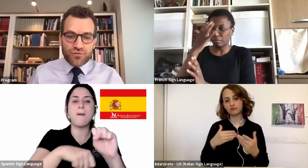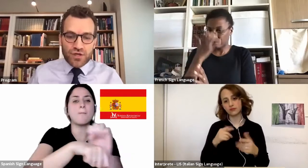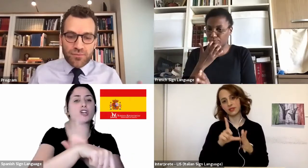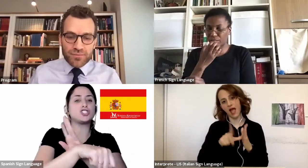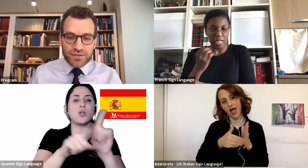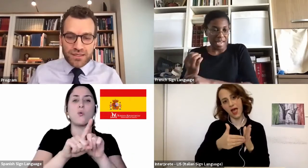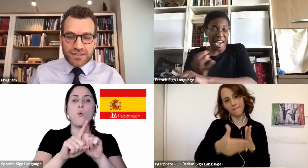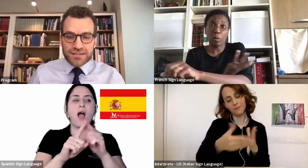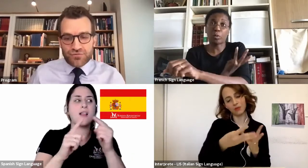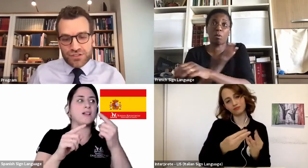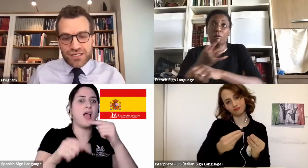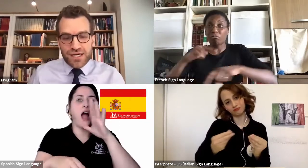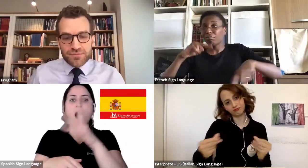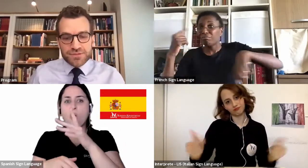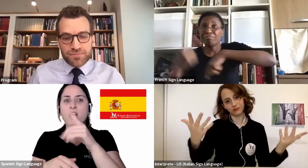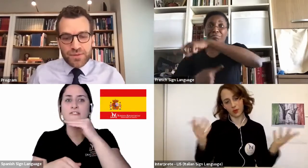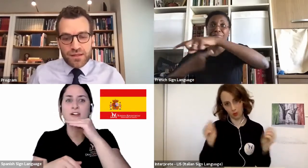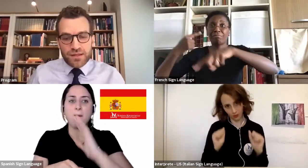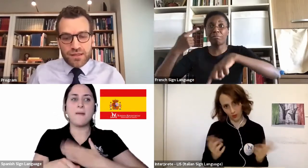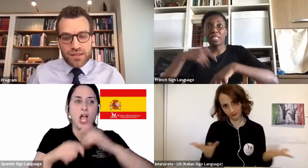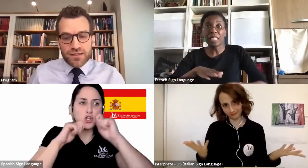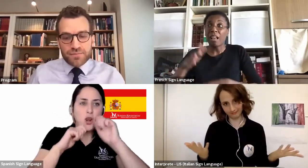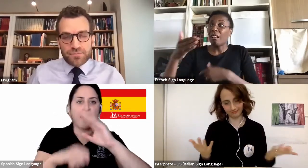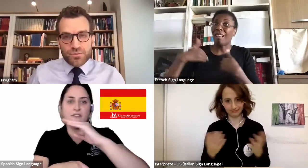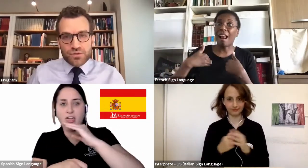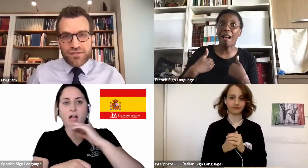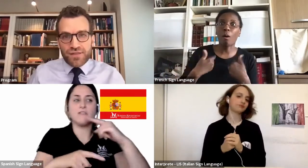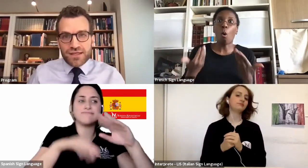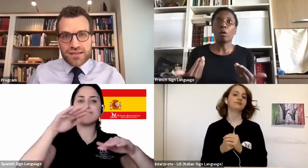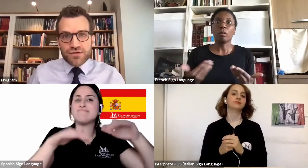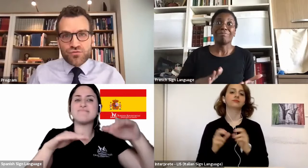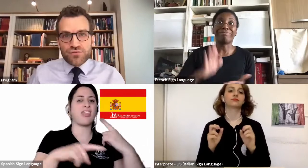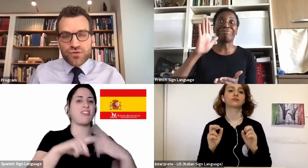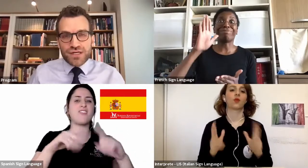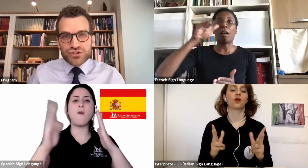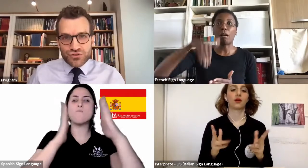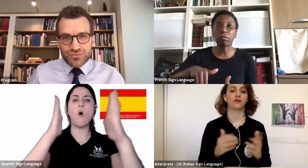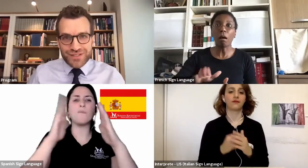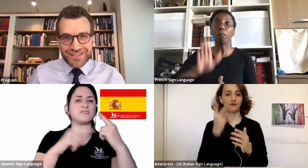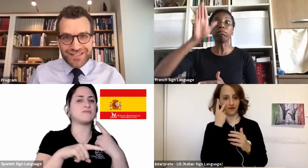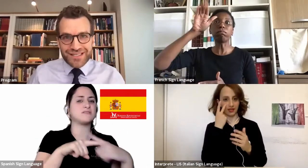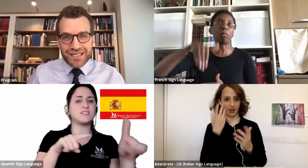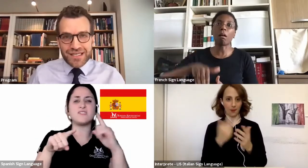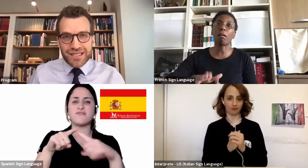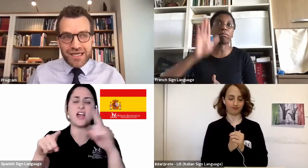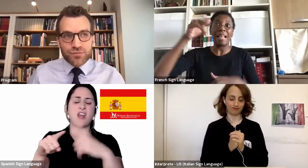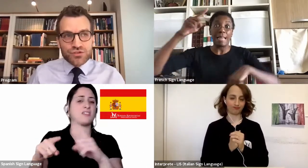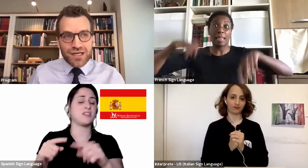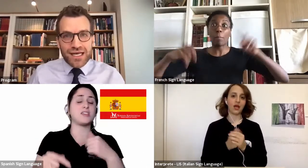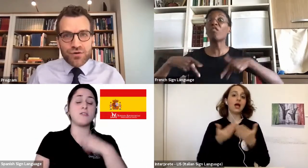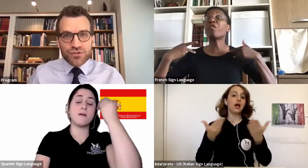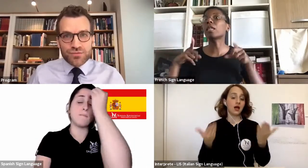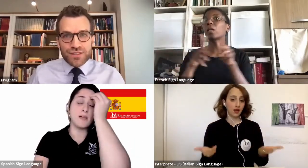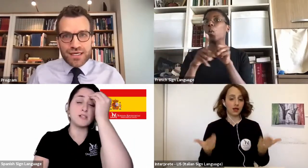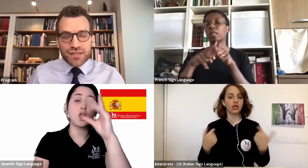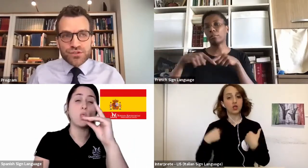differ, come at different times. What I think that grief really should be, and we should